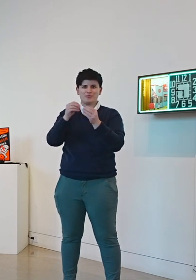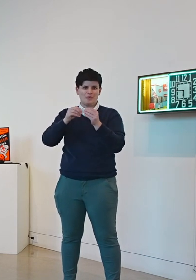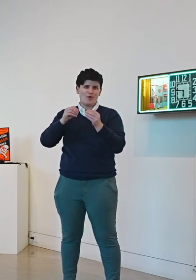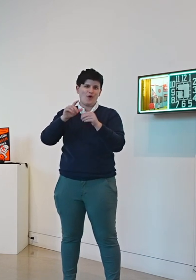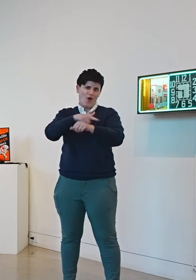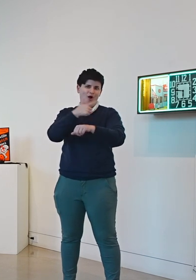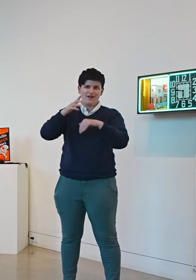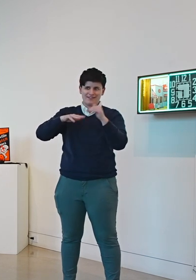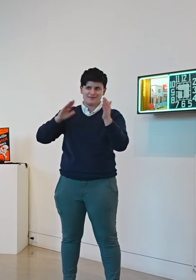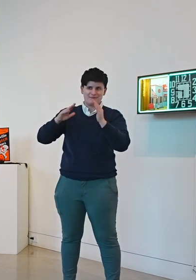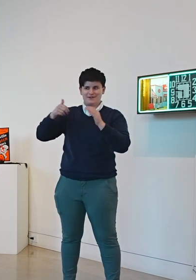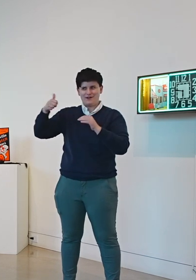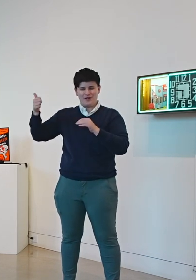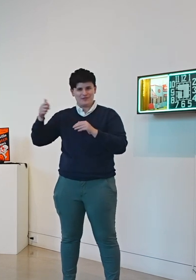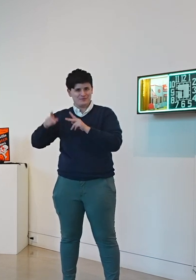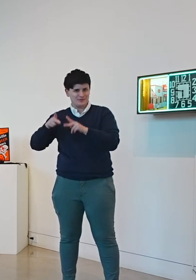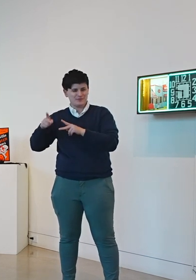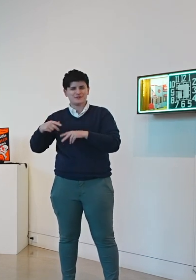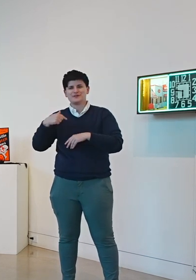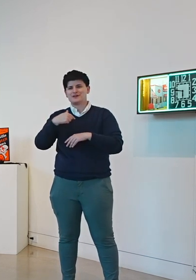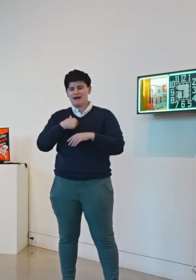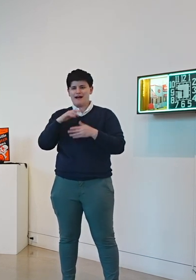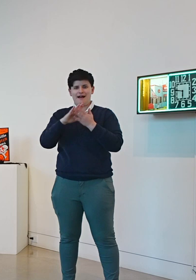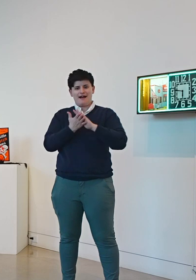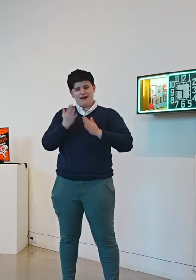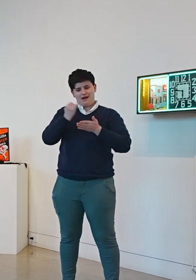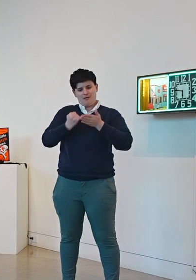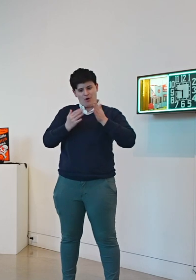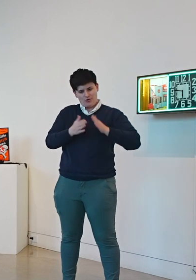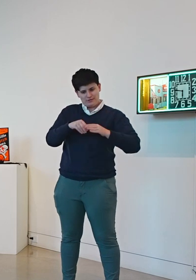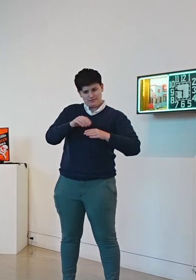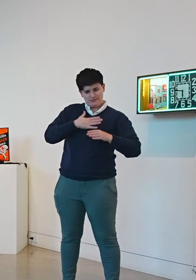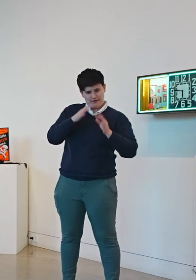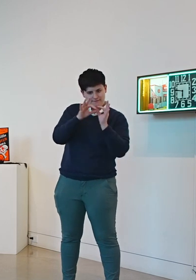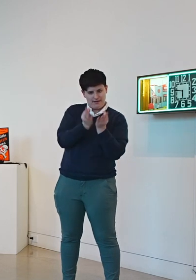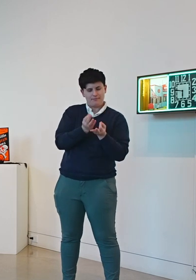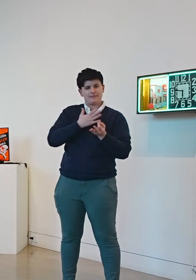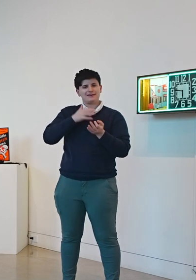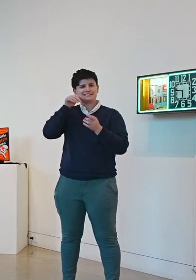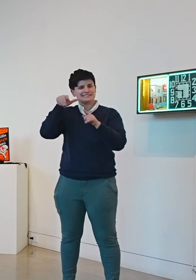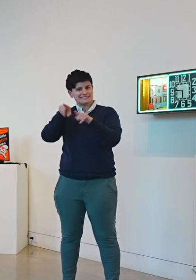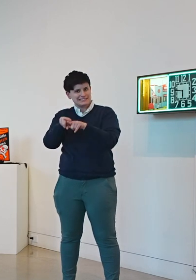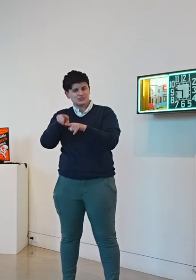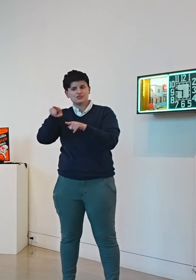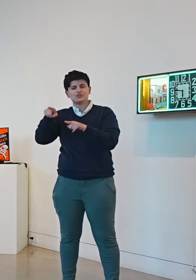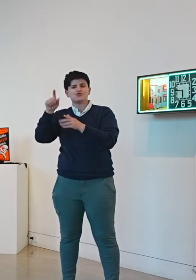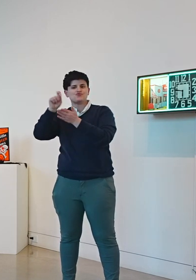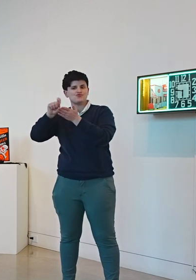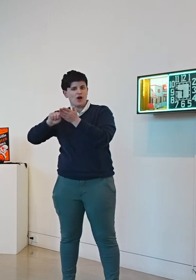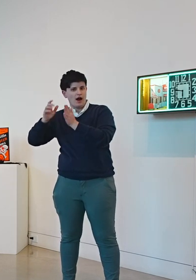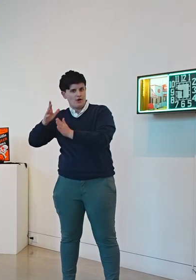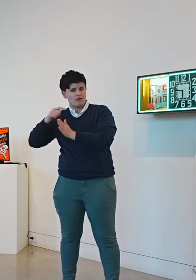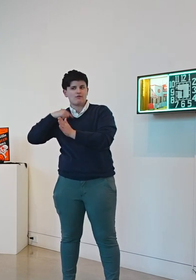family and my sister was a writer and I would illustrate her books.